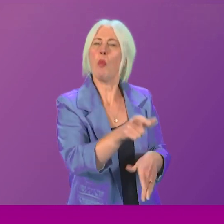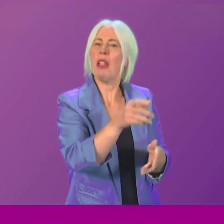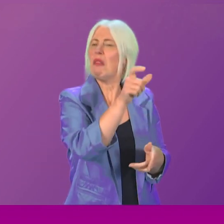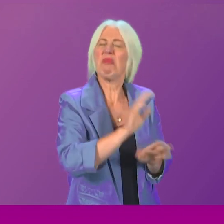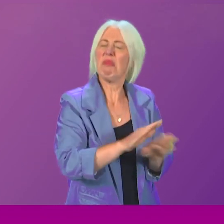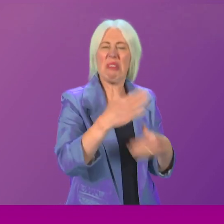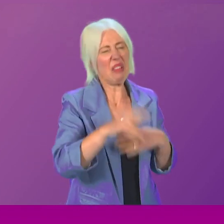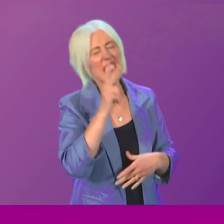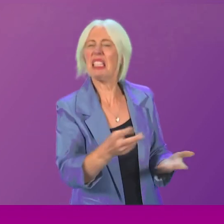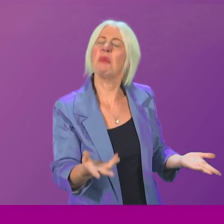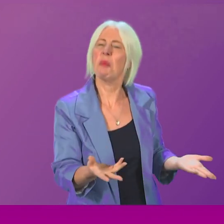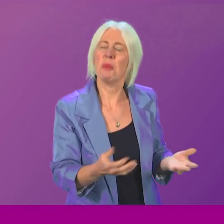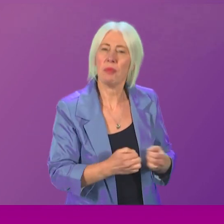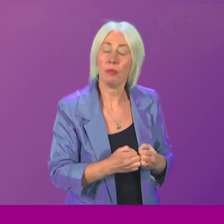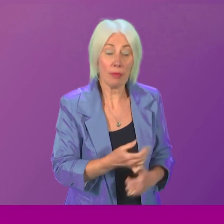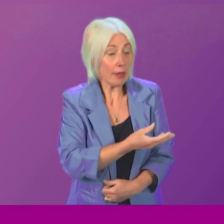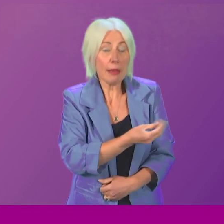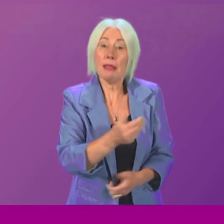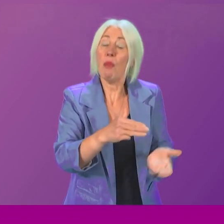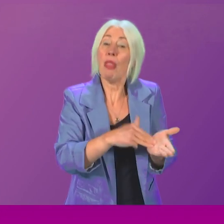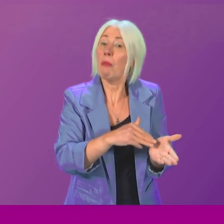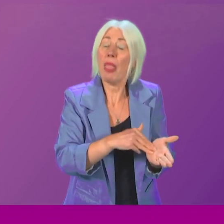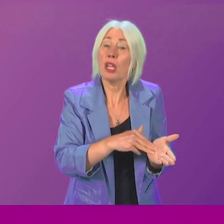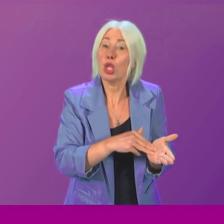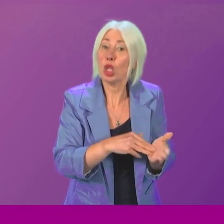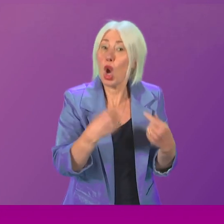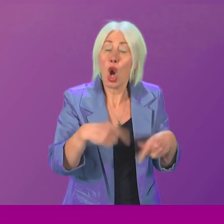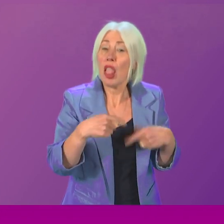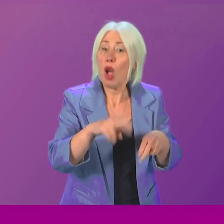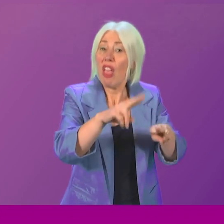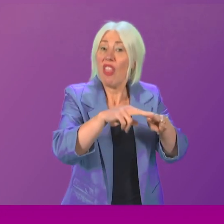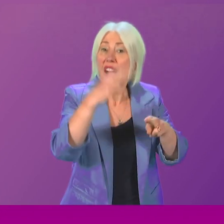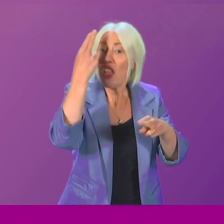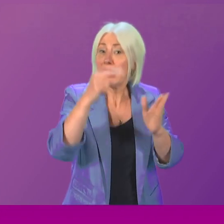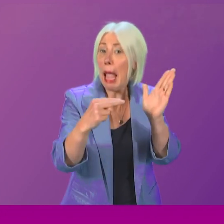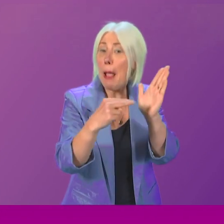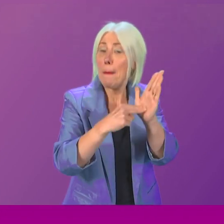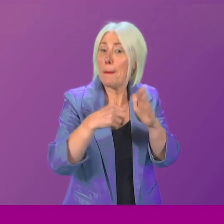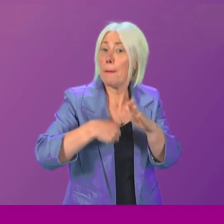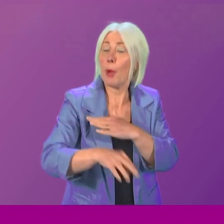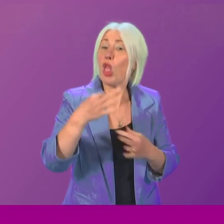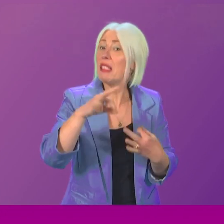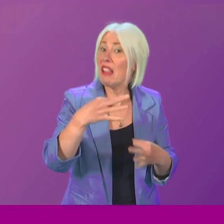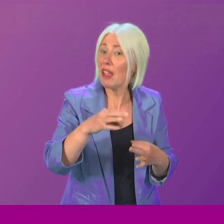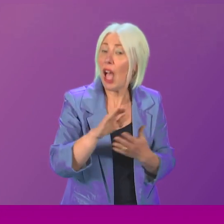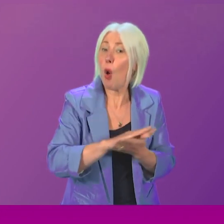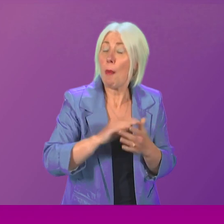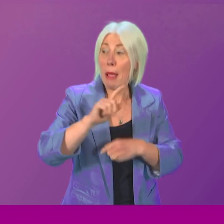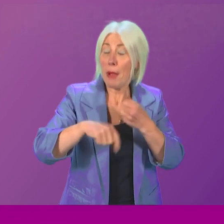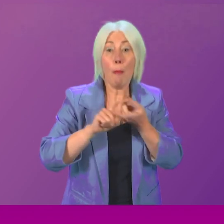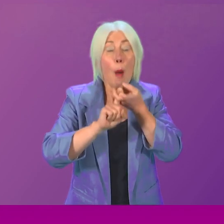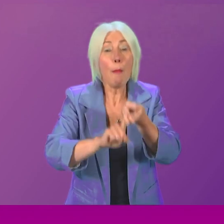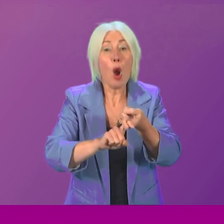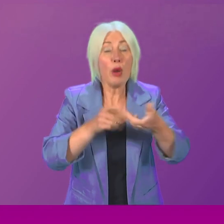There's good reason to believe that some mothers weren't even allowed to put the father's names on the birth certificate. A permanent obstacle to